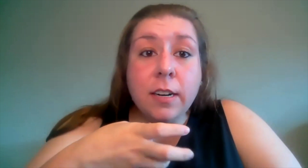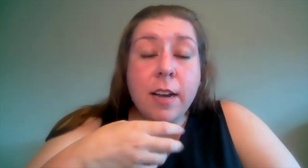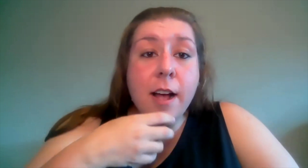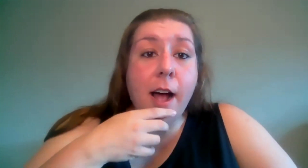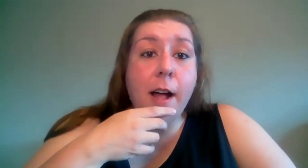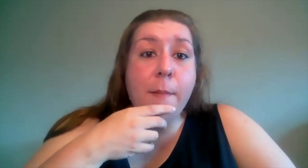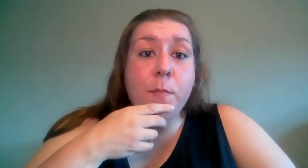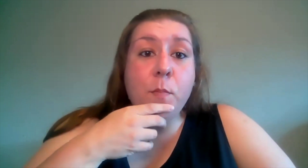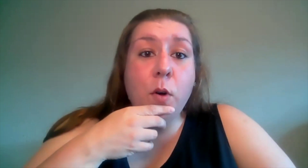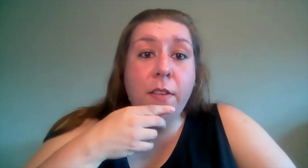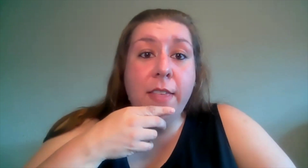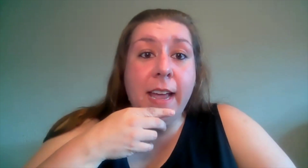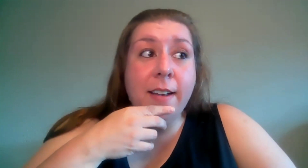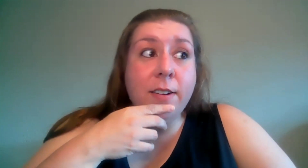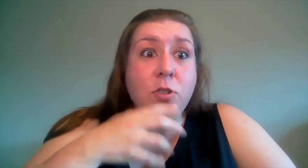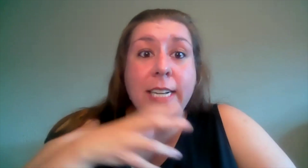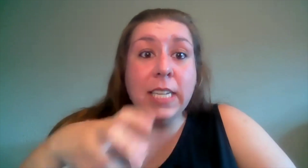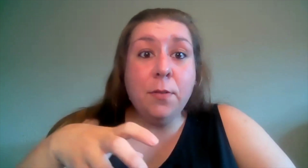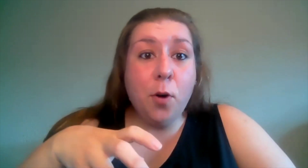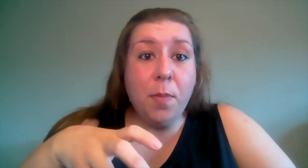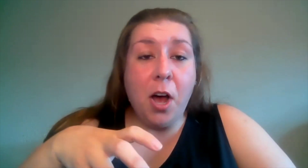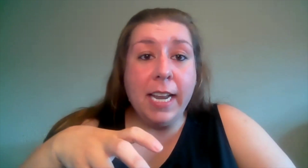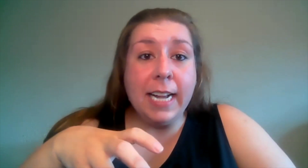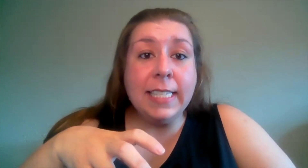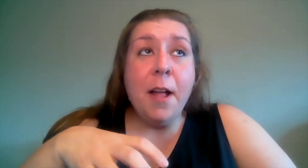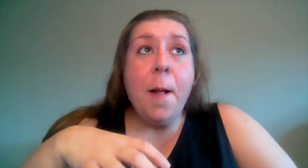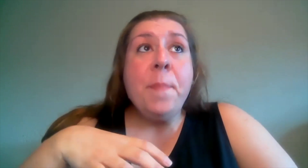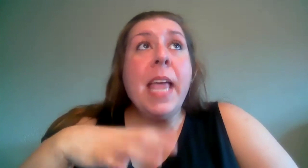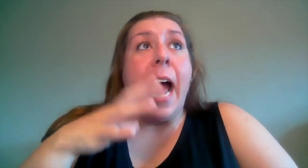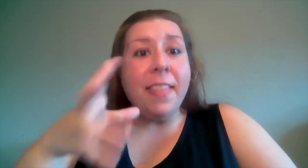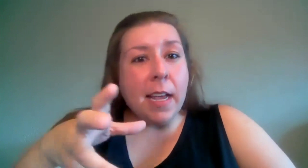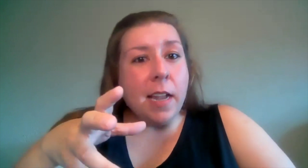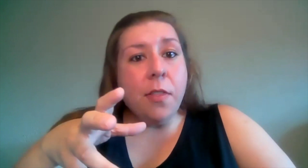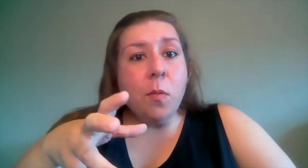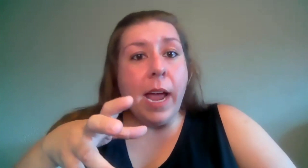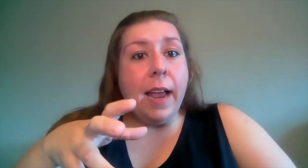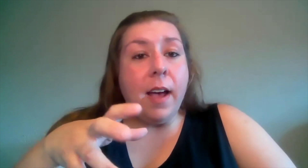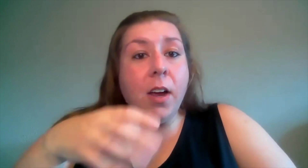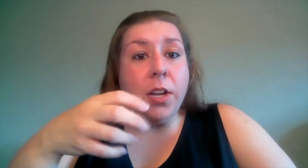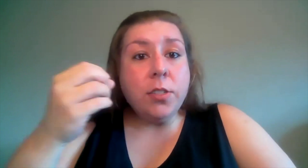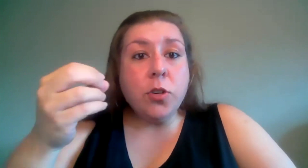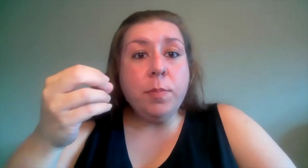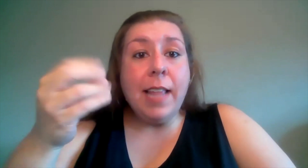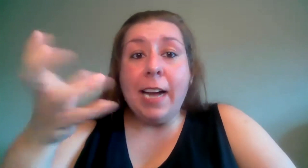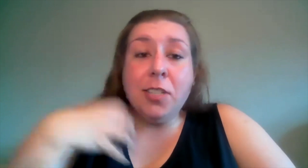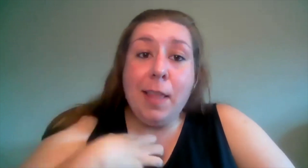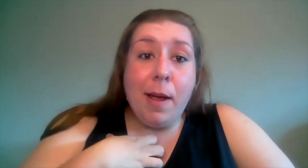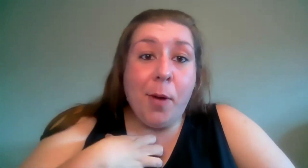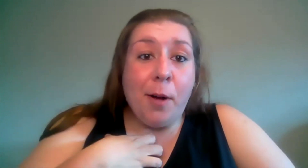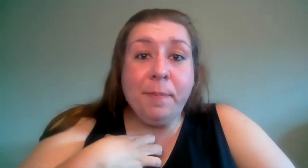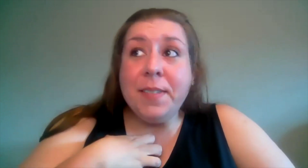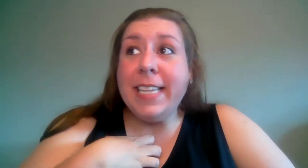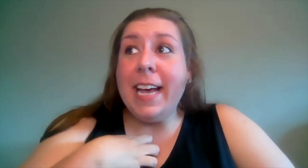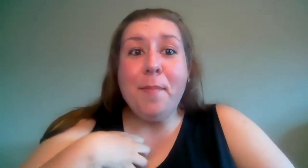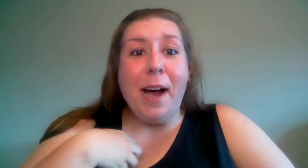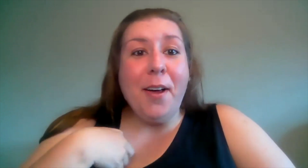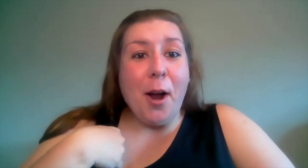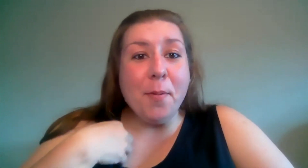um more than trying to inform the audience i think another way a good description actually that my mom said about our